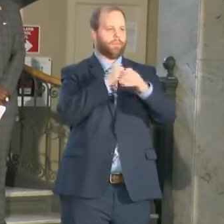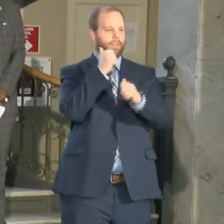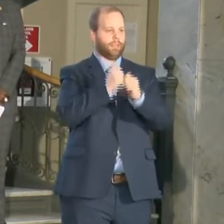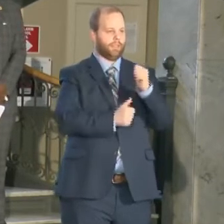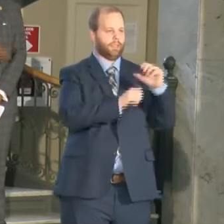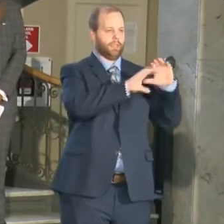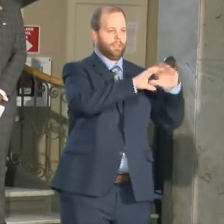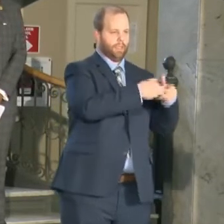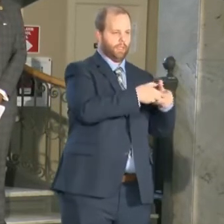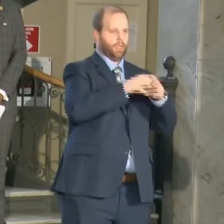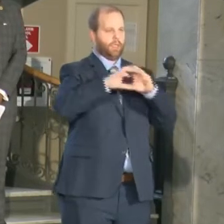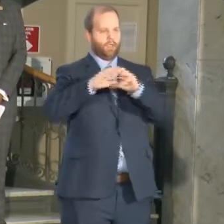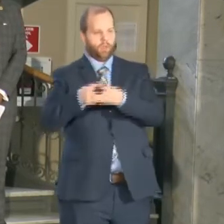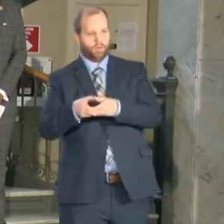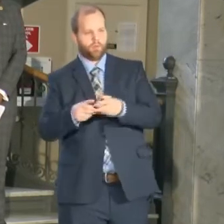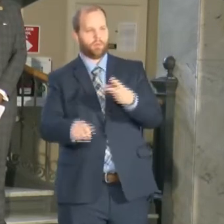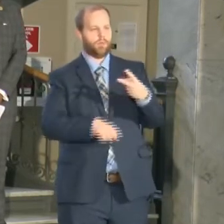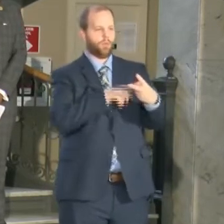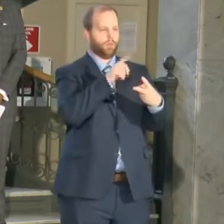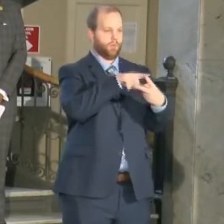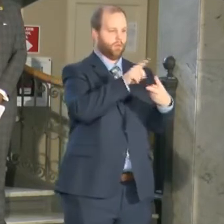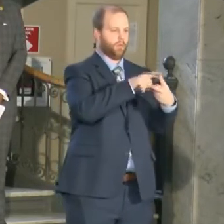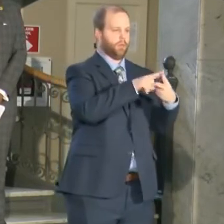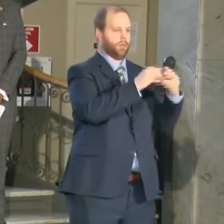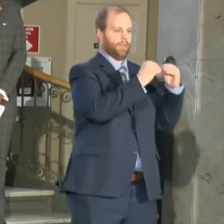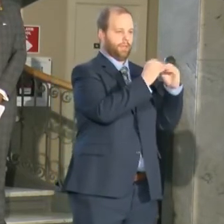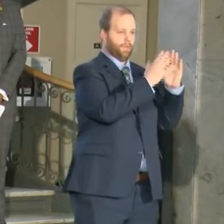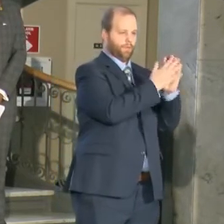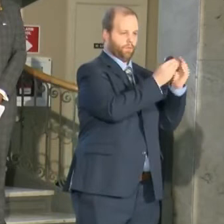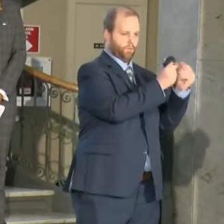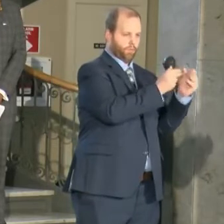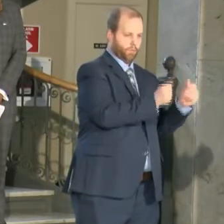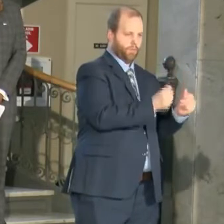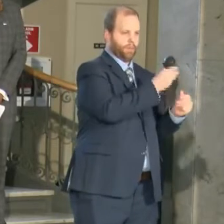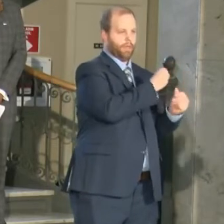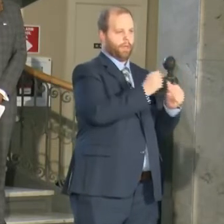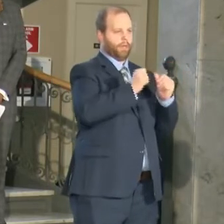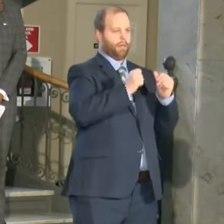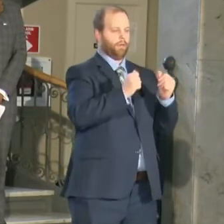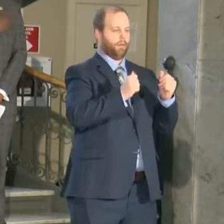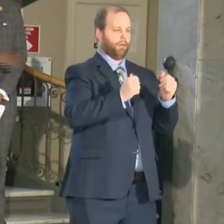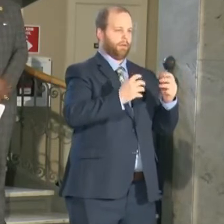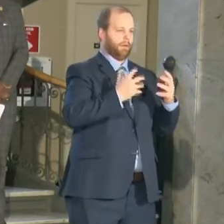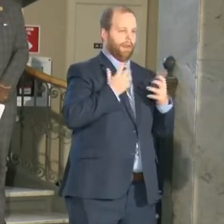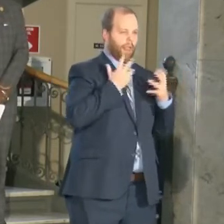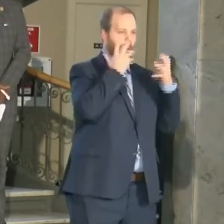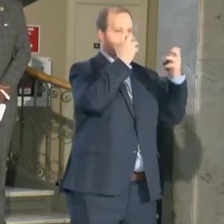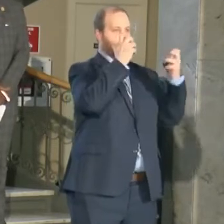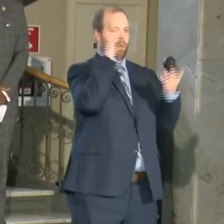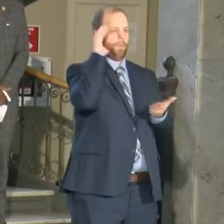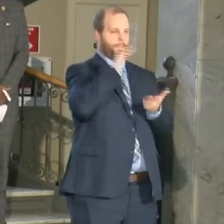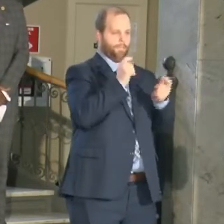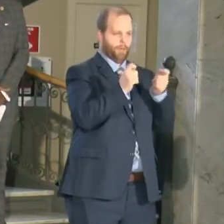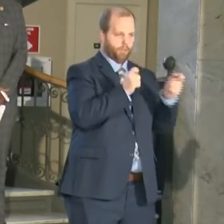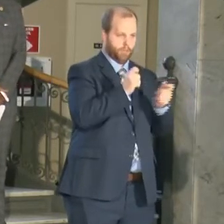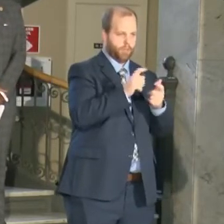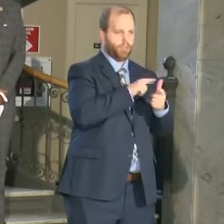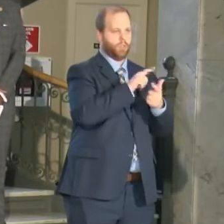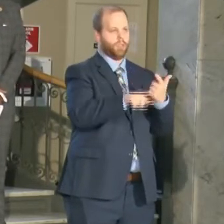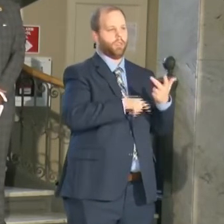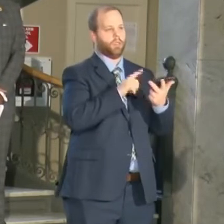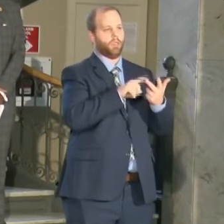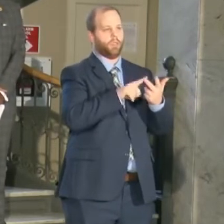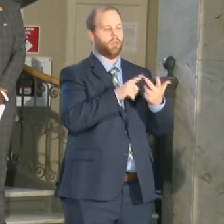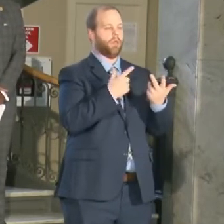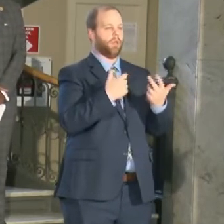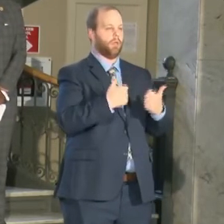categories being conflict resolution and anger management hospital-based intervention life skills and workforce readiness mental